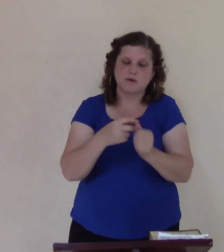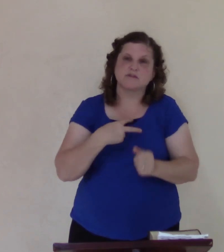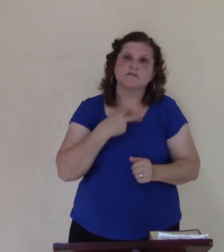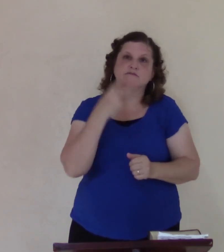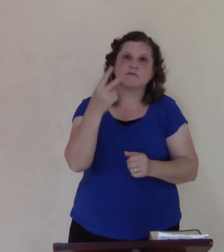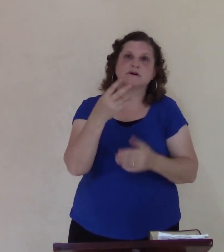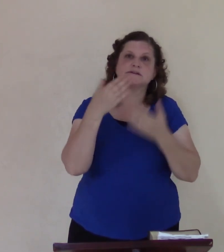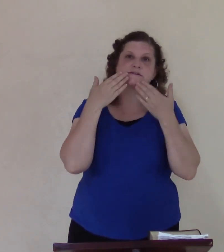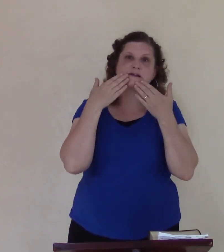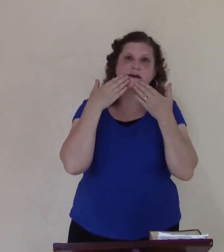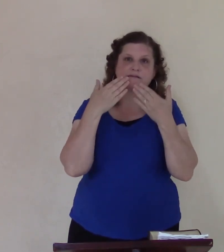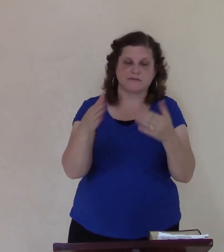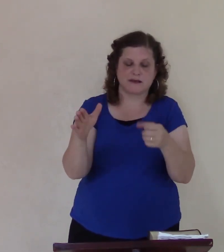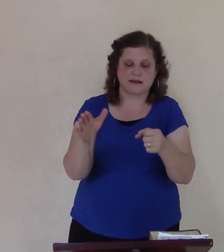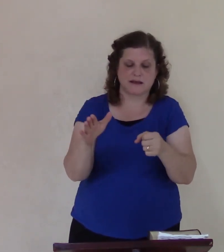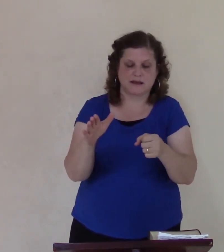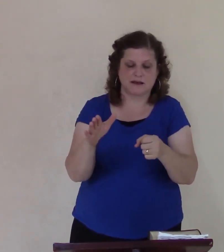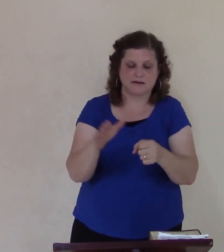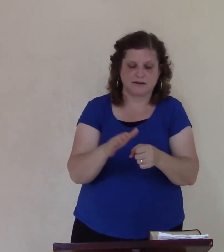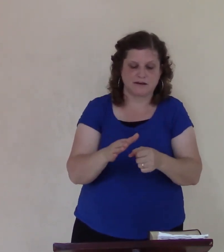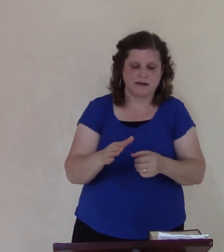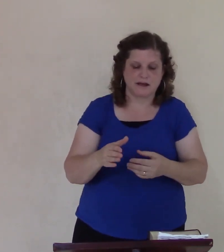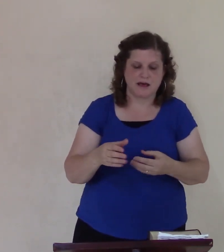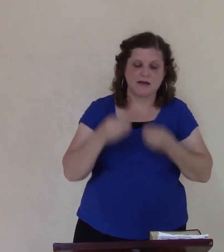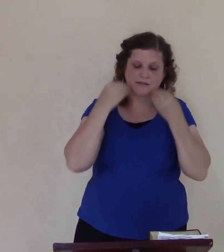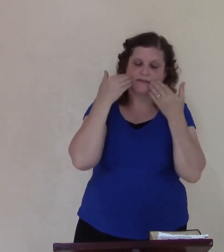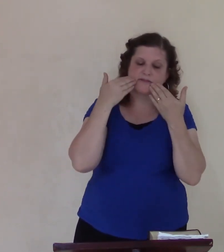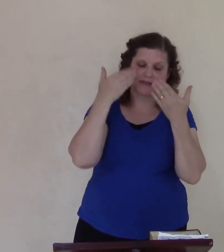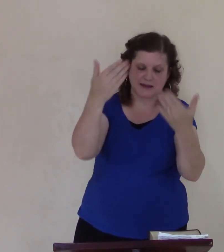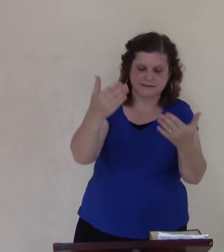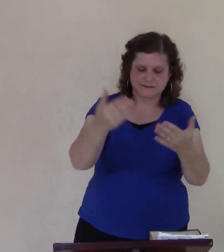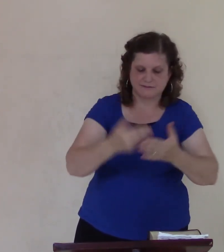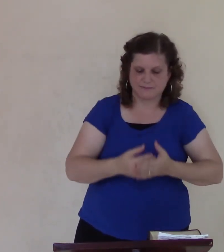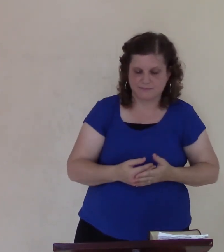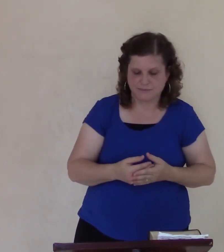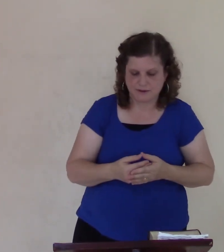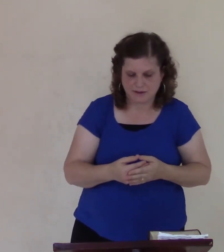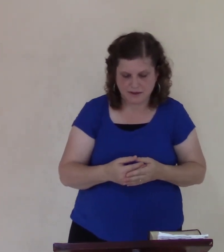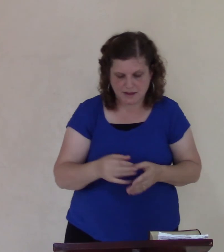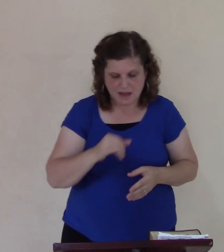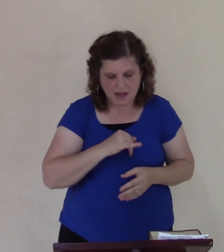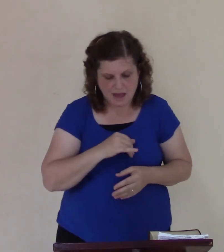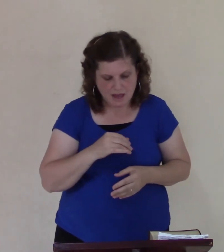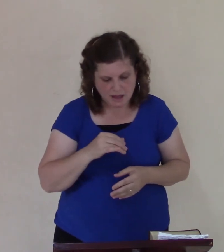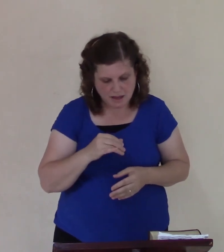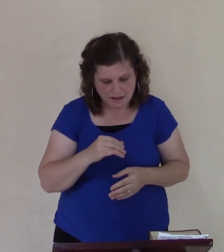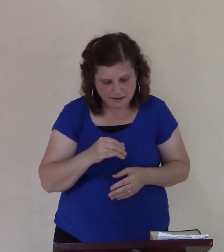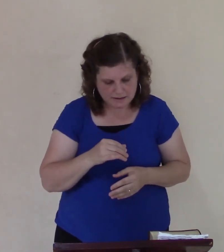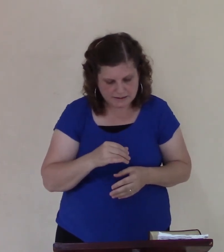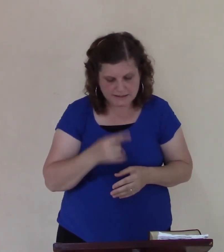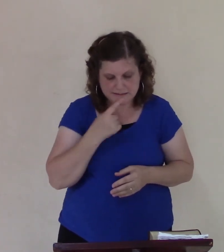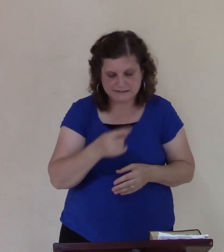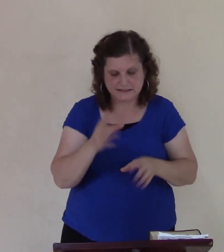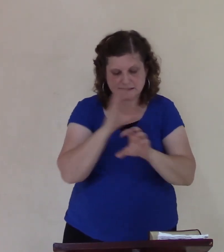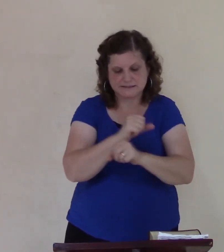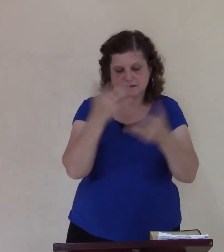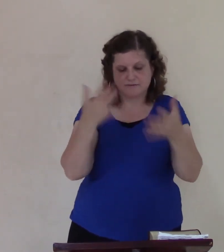Lord I will pay that I have salvation as of the Lord now God